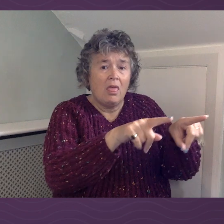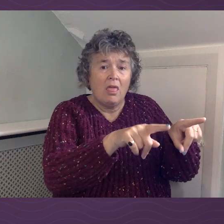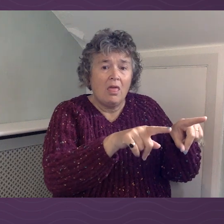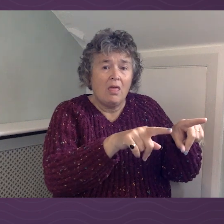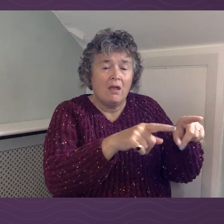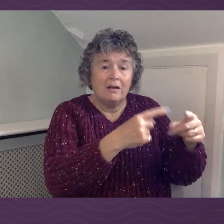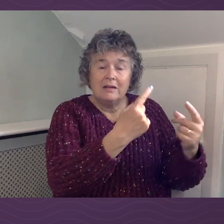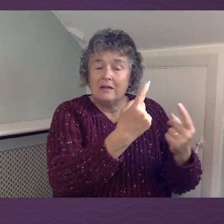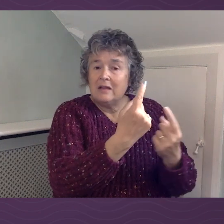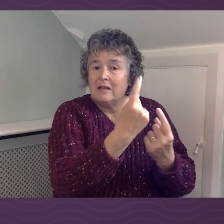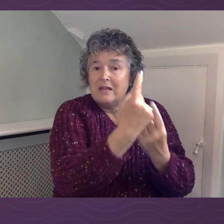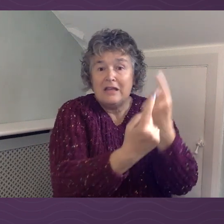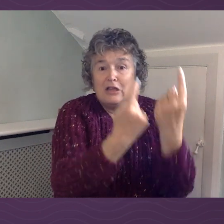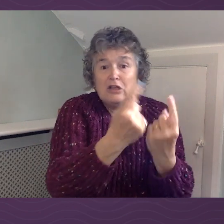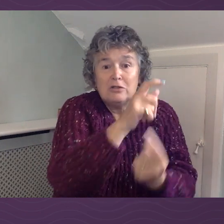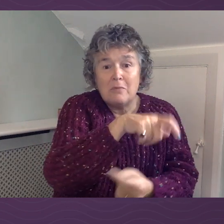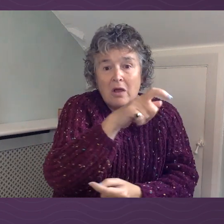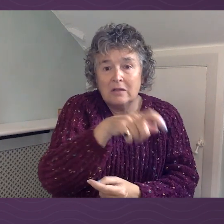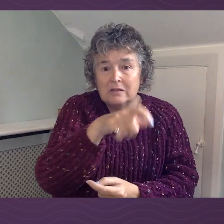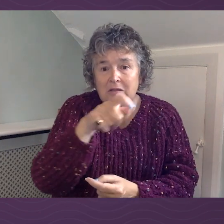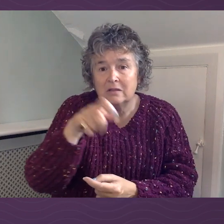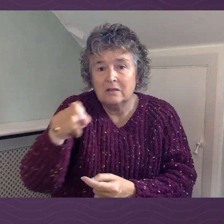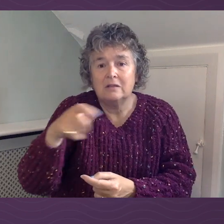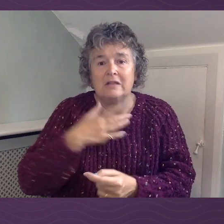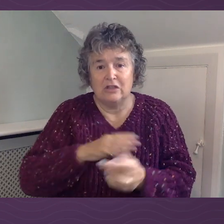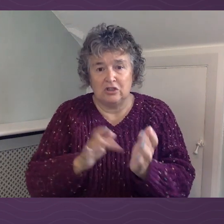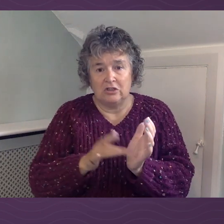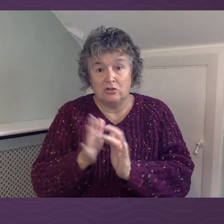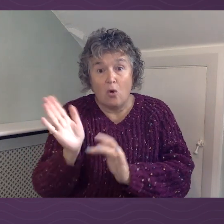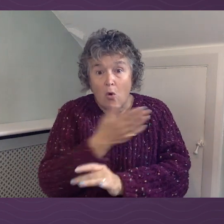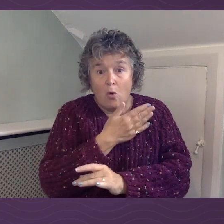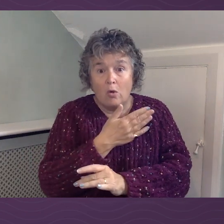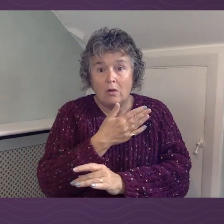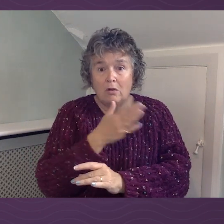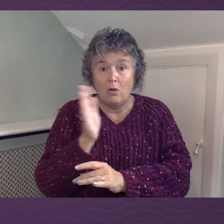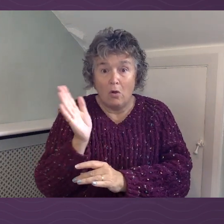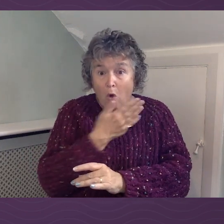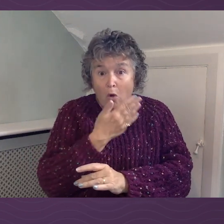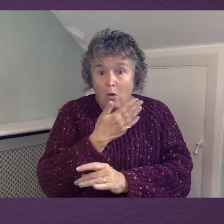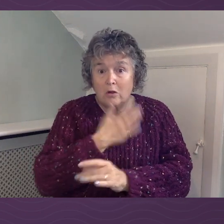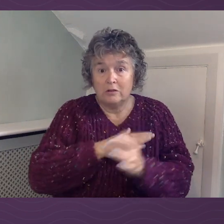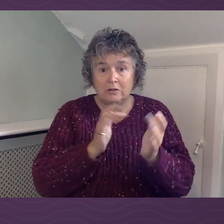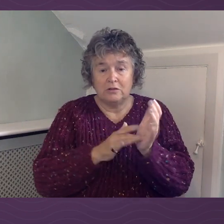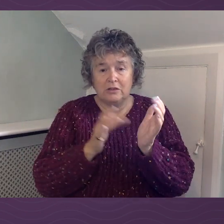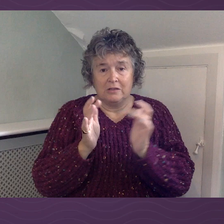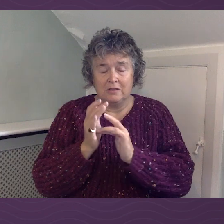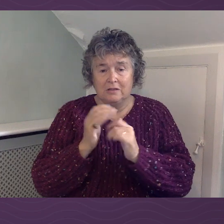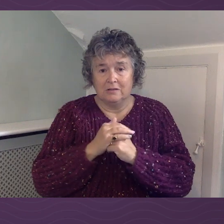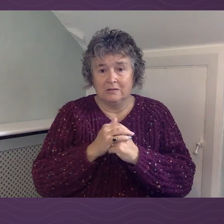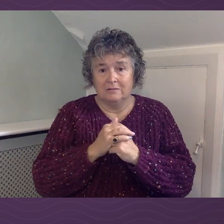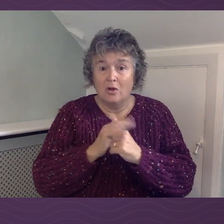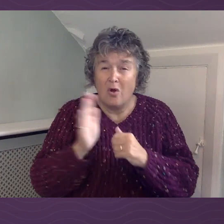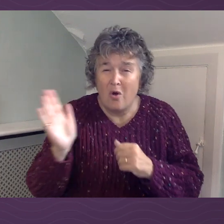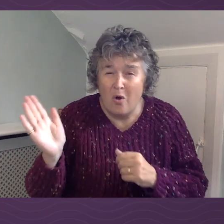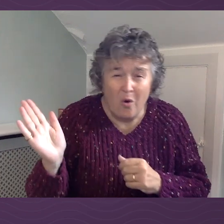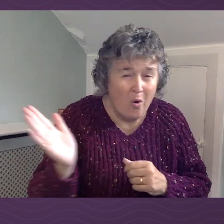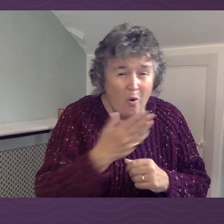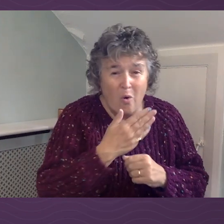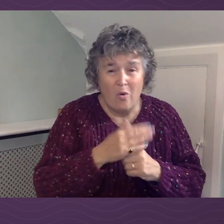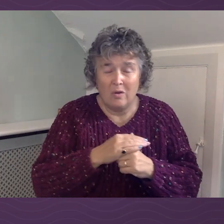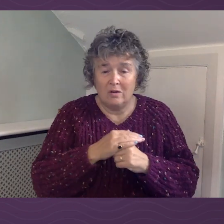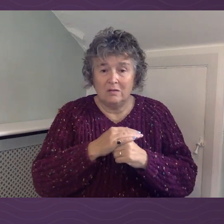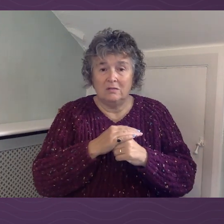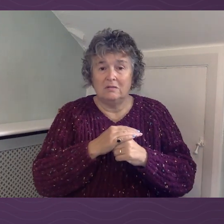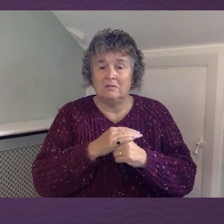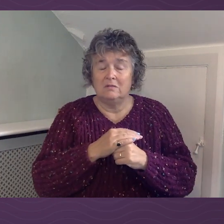Every single human being needs Jesus Christ. There is not a single person who can make it on